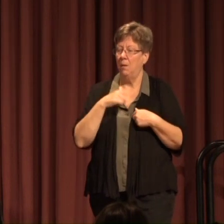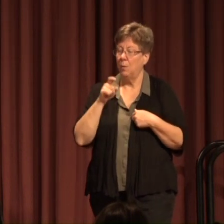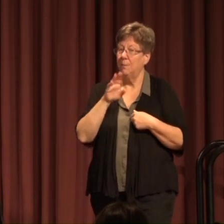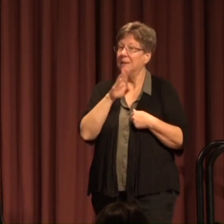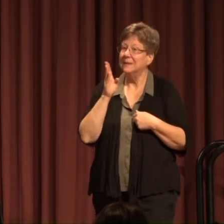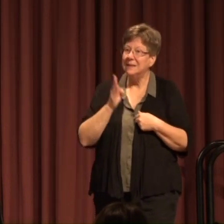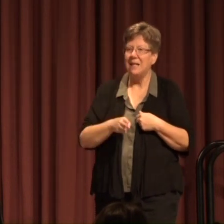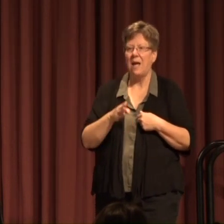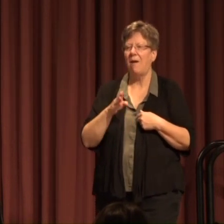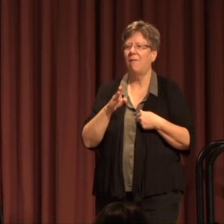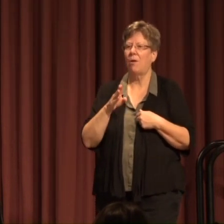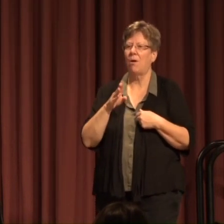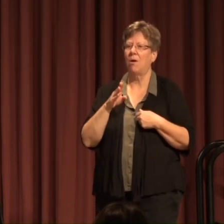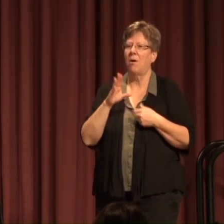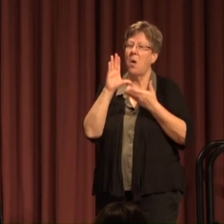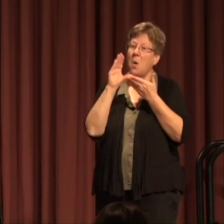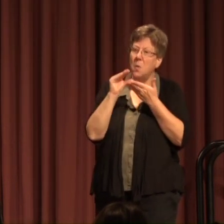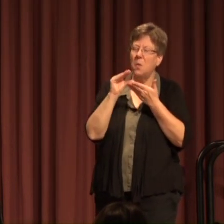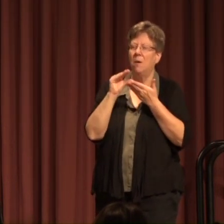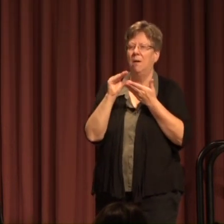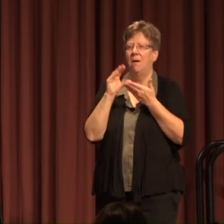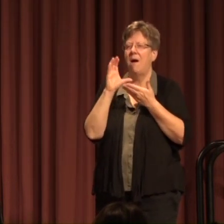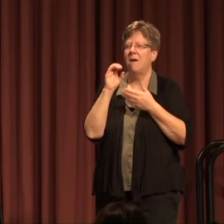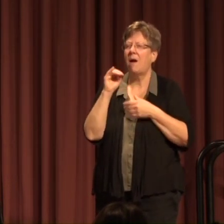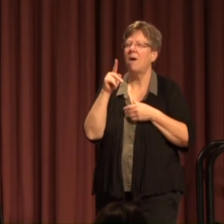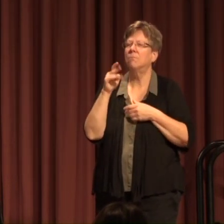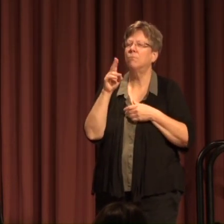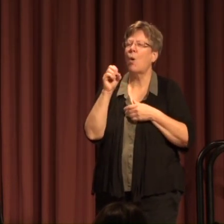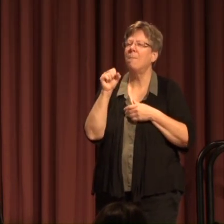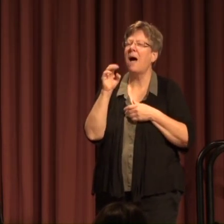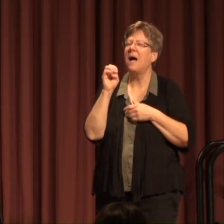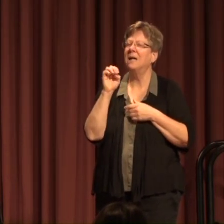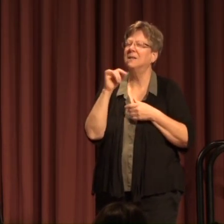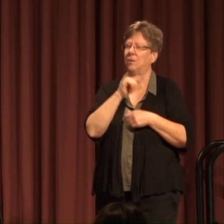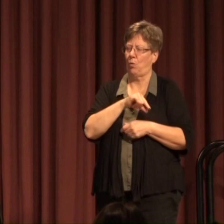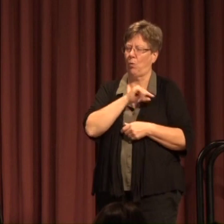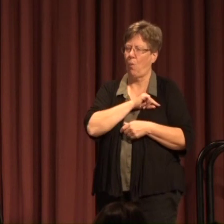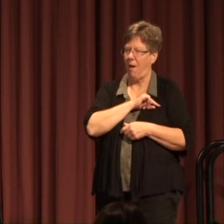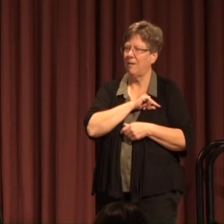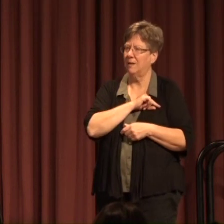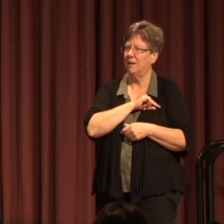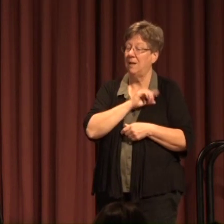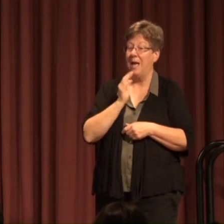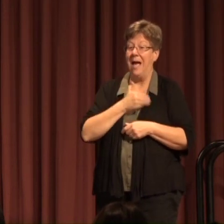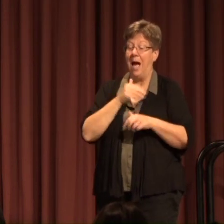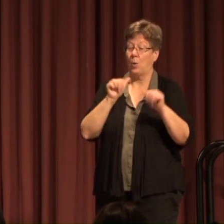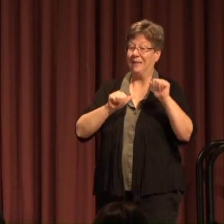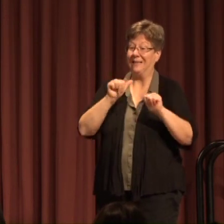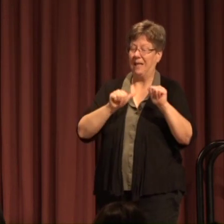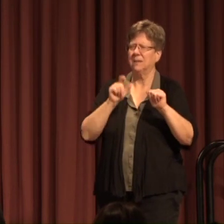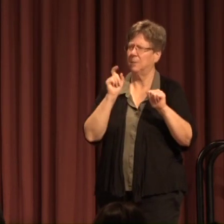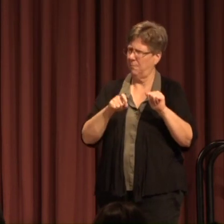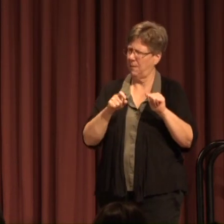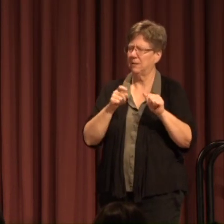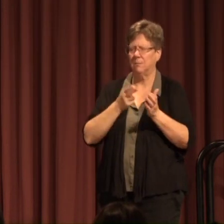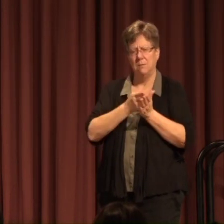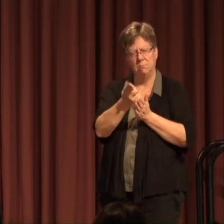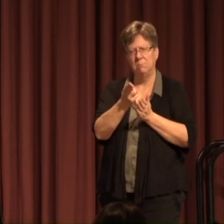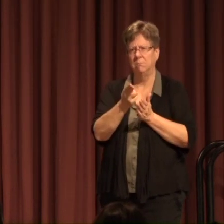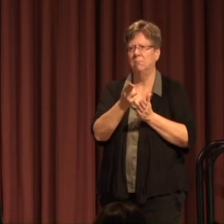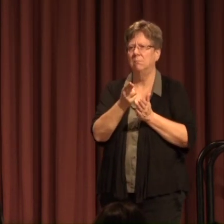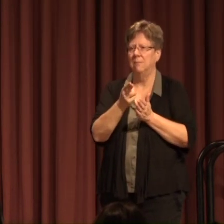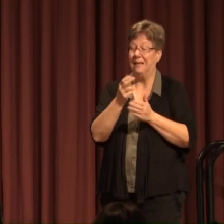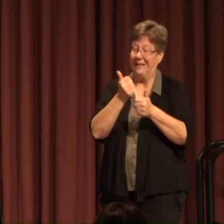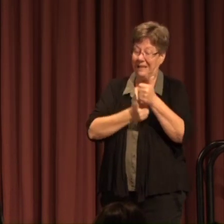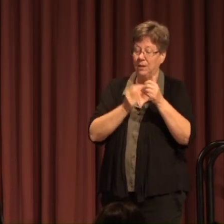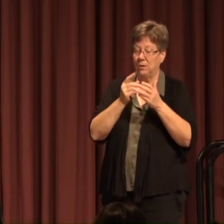never compromise our quality Our assessments must be authentic Each and every student must